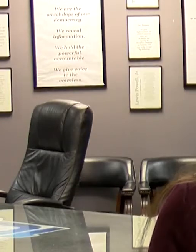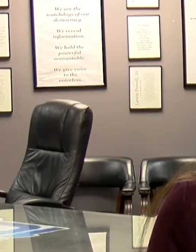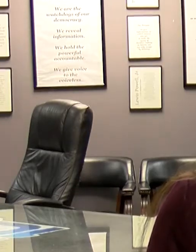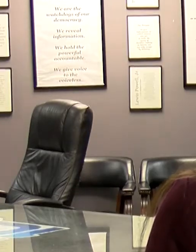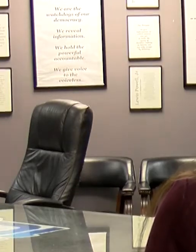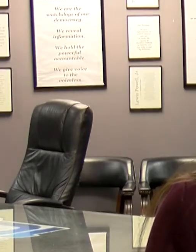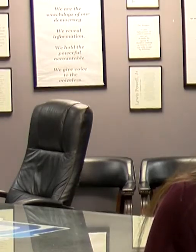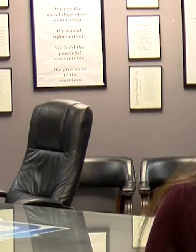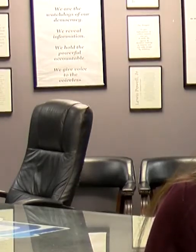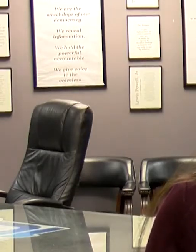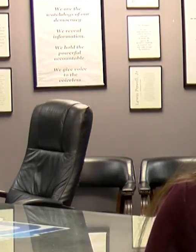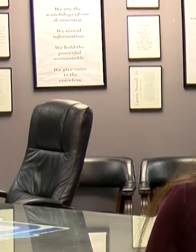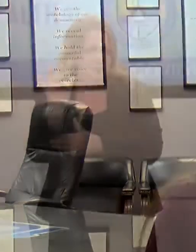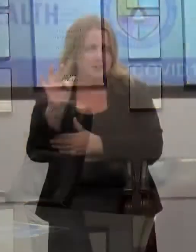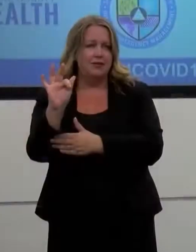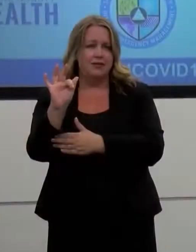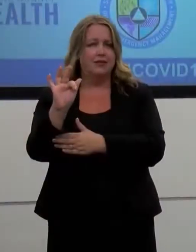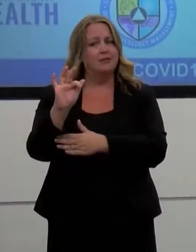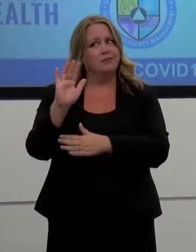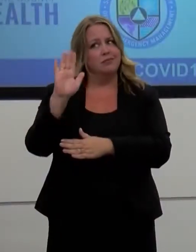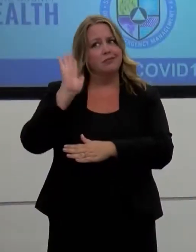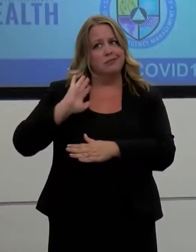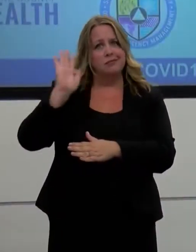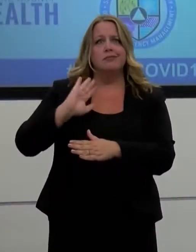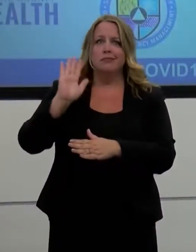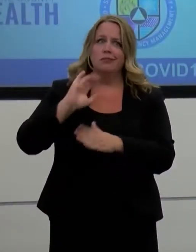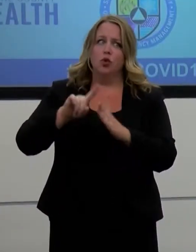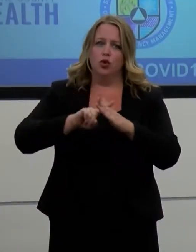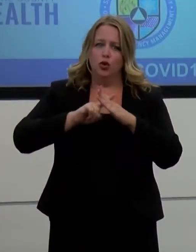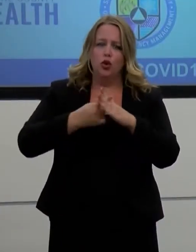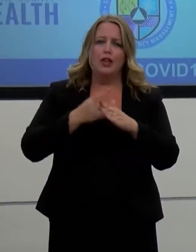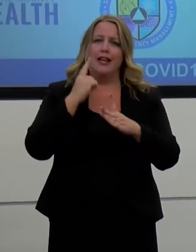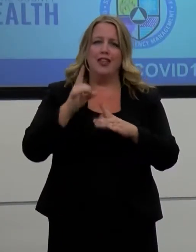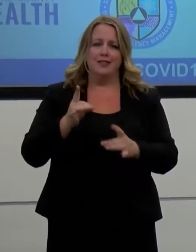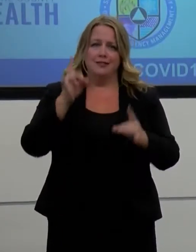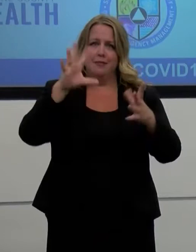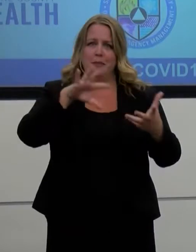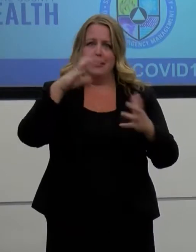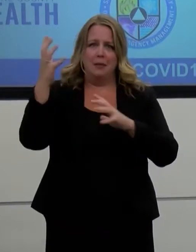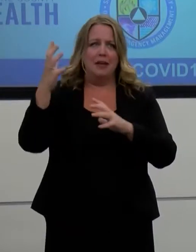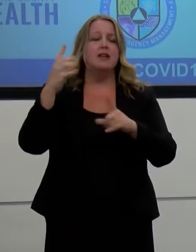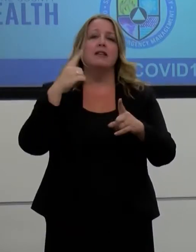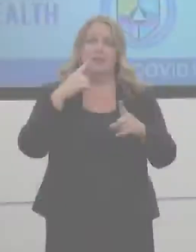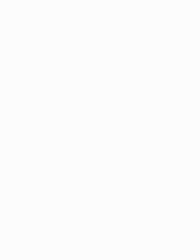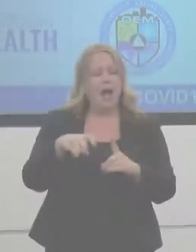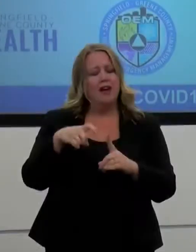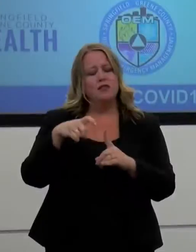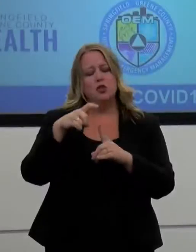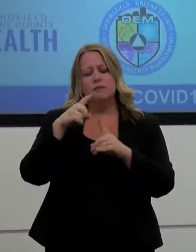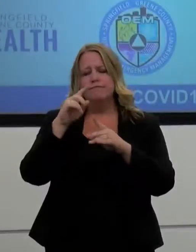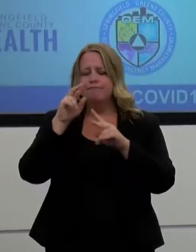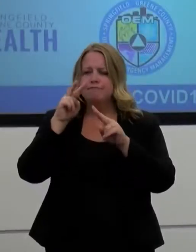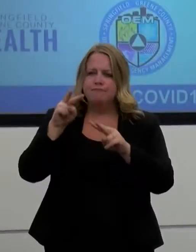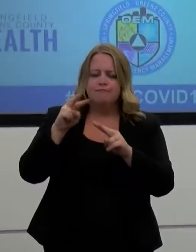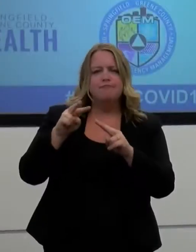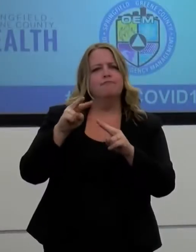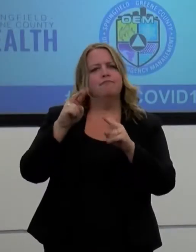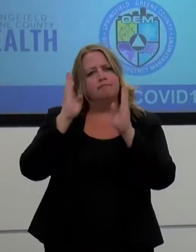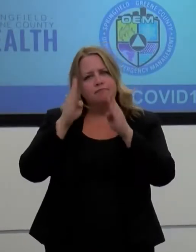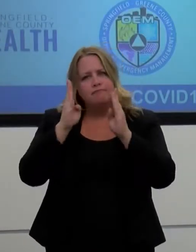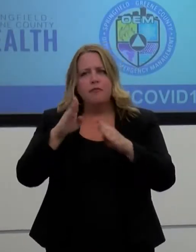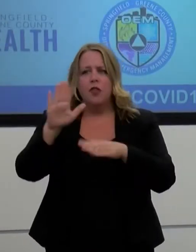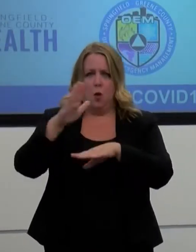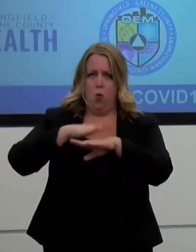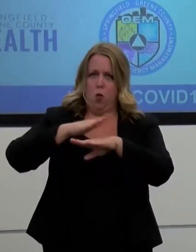work together to beat the virus. It's been seven months nearly, longest seven years of my life. In Greene County alone,